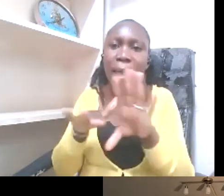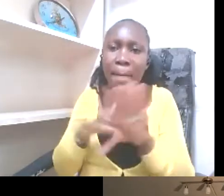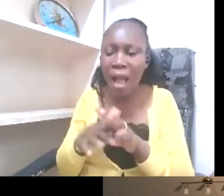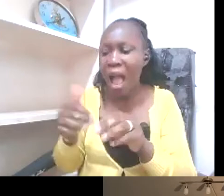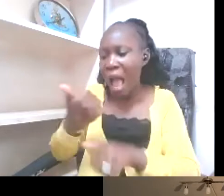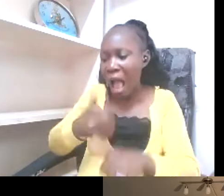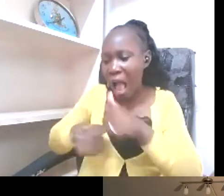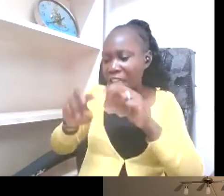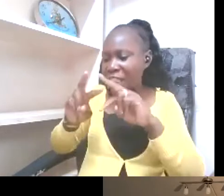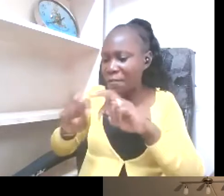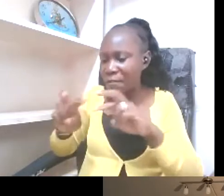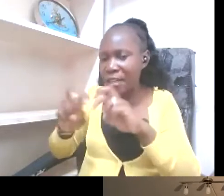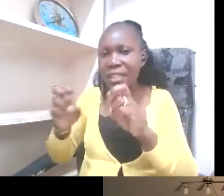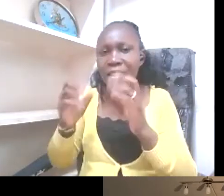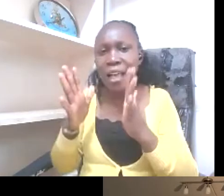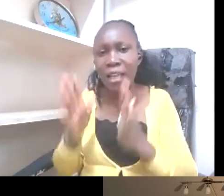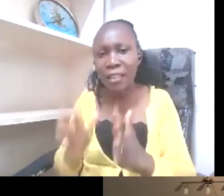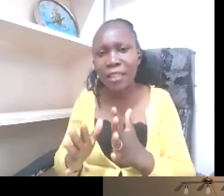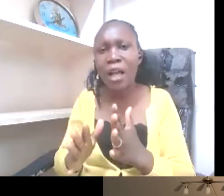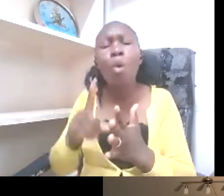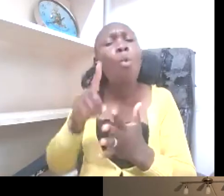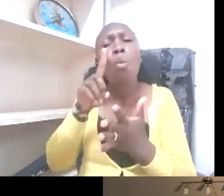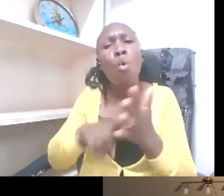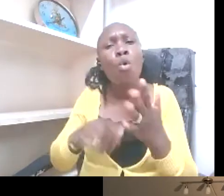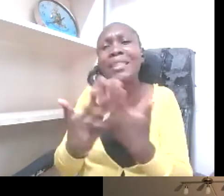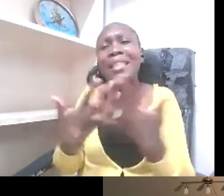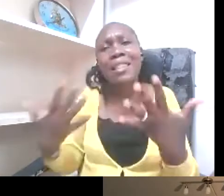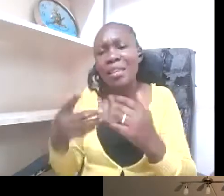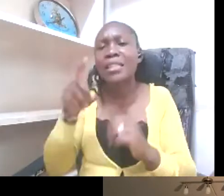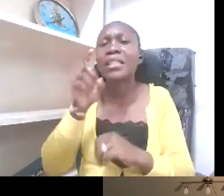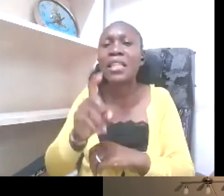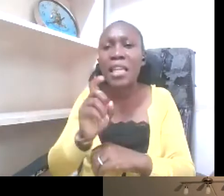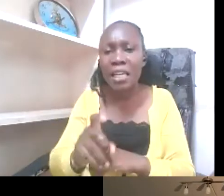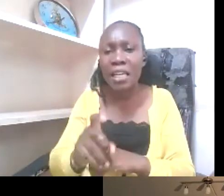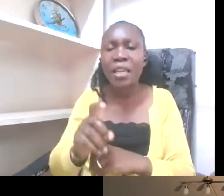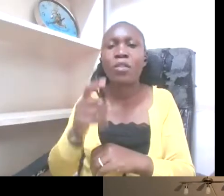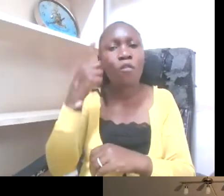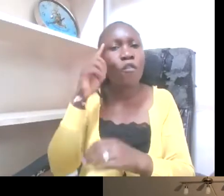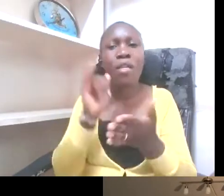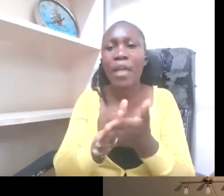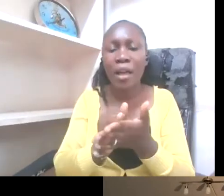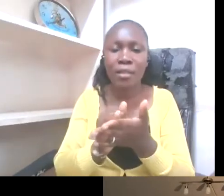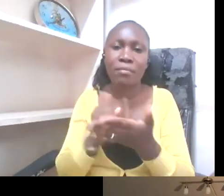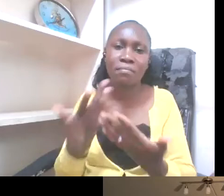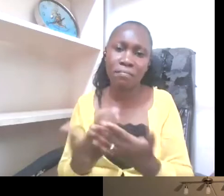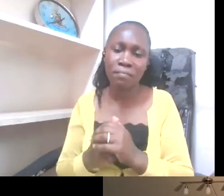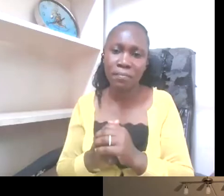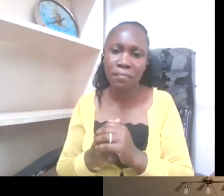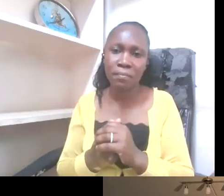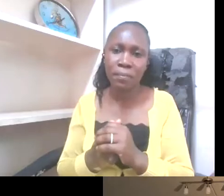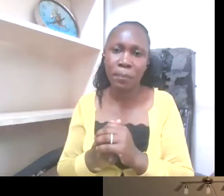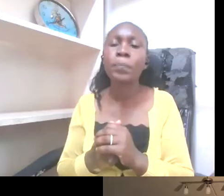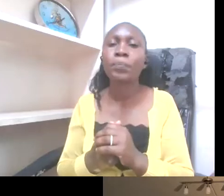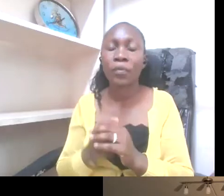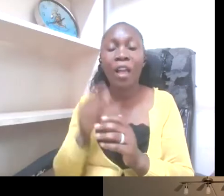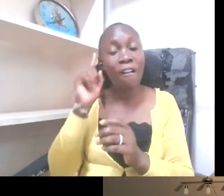additional features would be necessary to imply at the work? So first of all, we